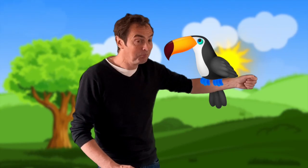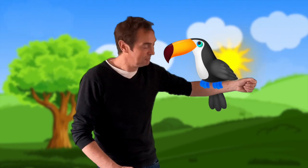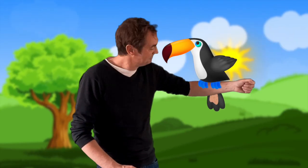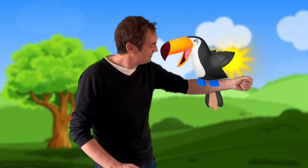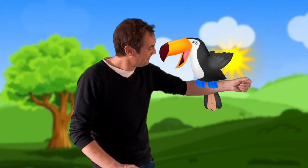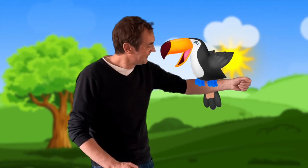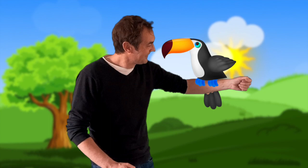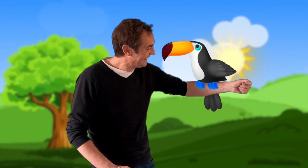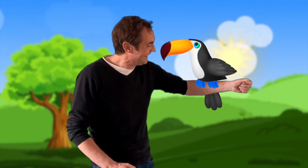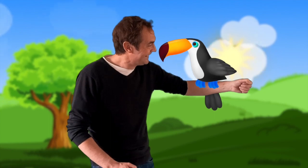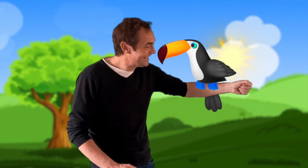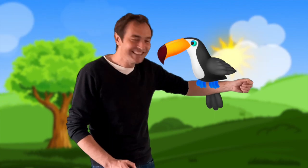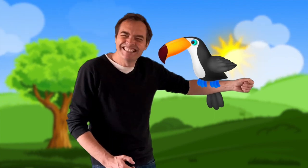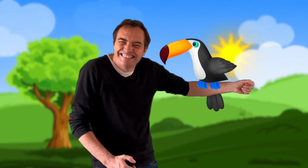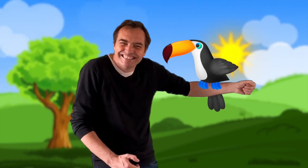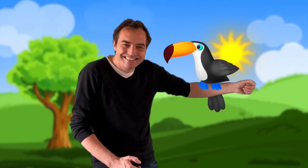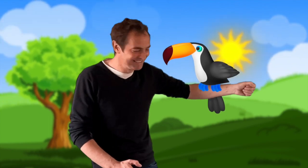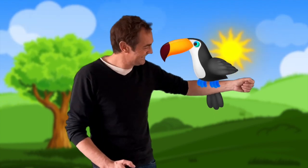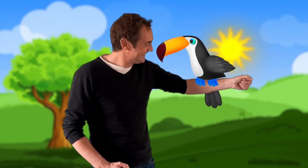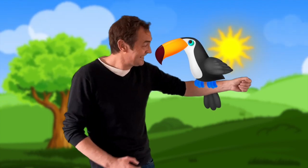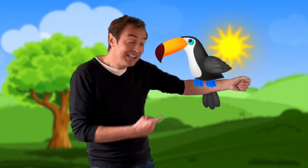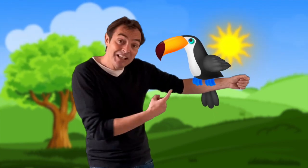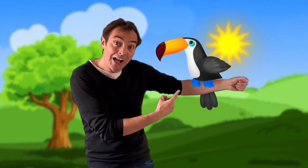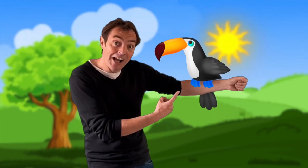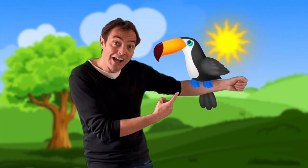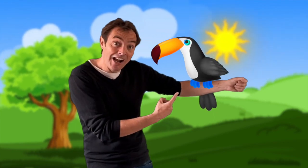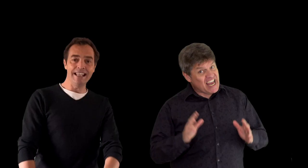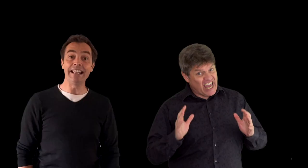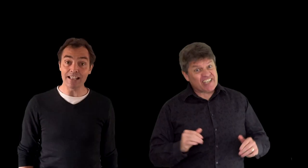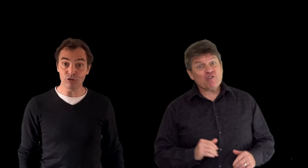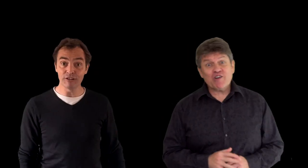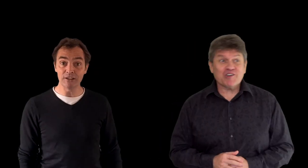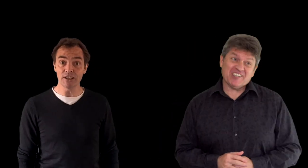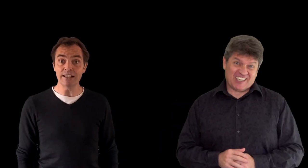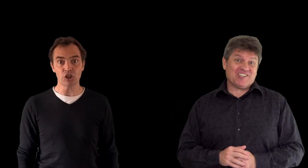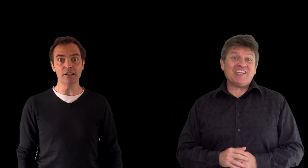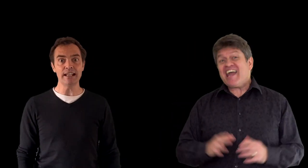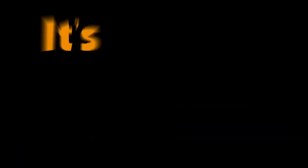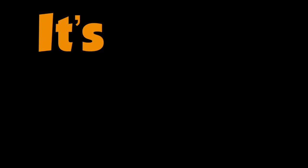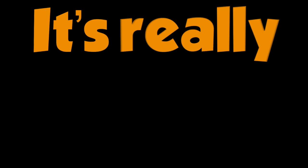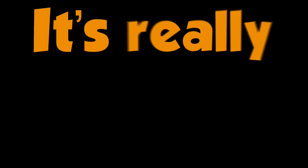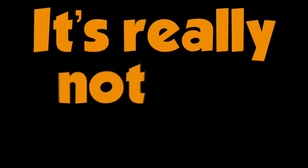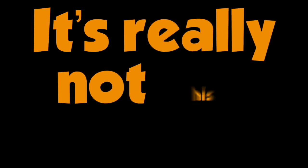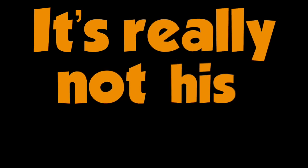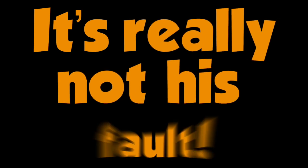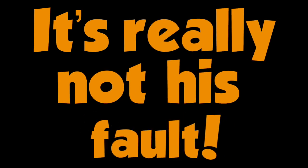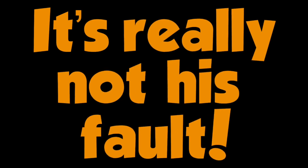Try not to be triggered by his linguistic assault It is a real condition and it's really not his fault